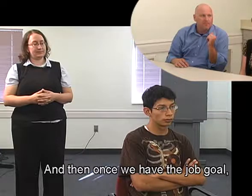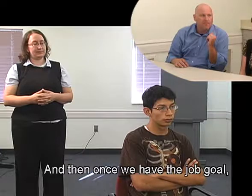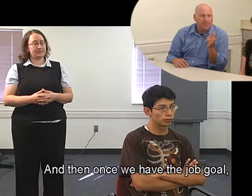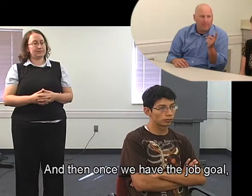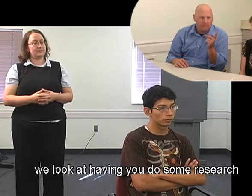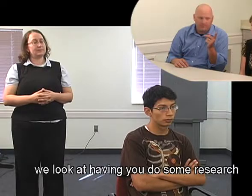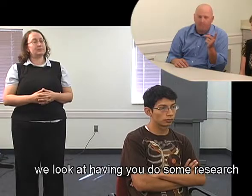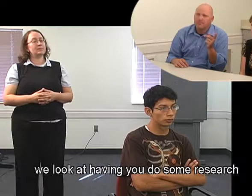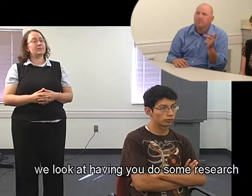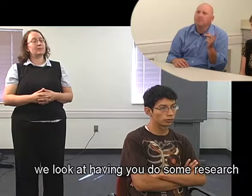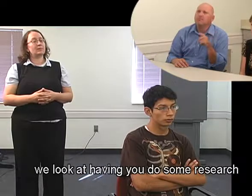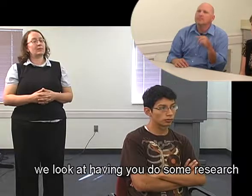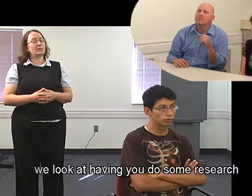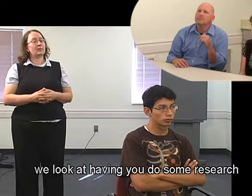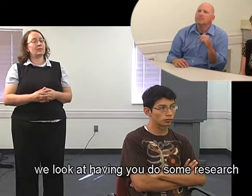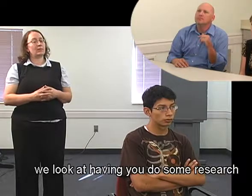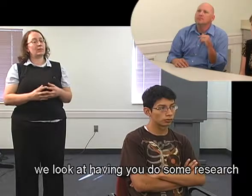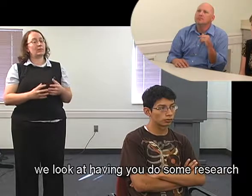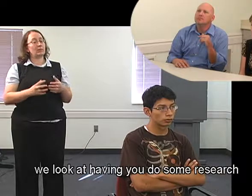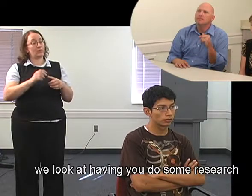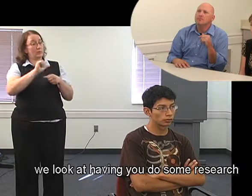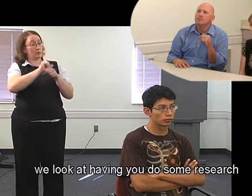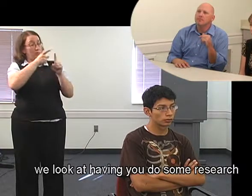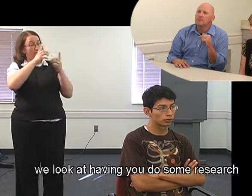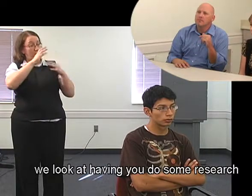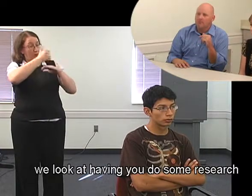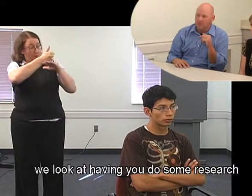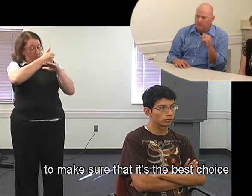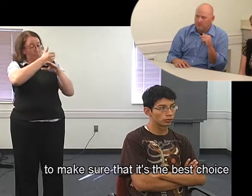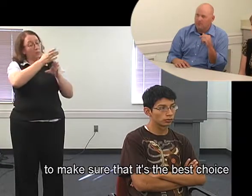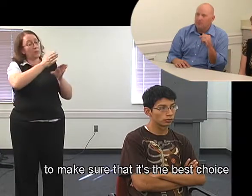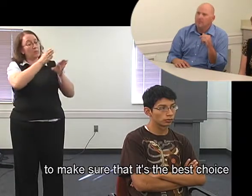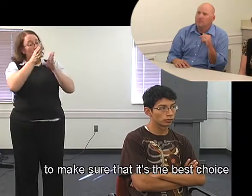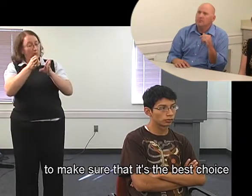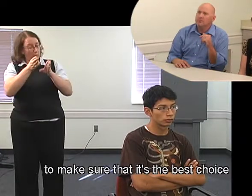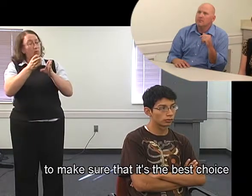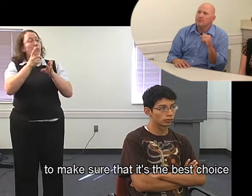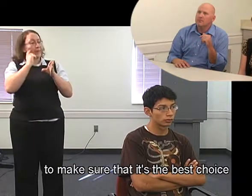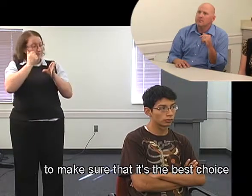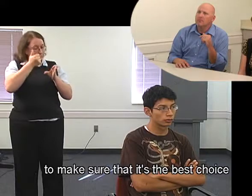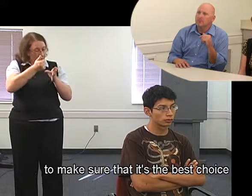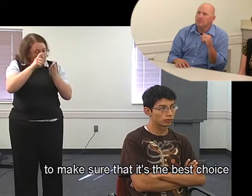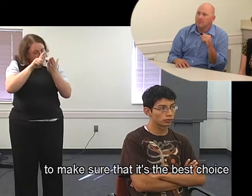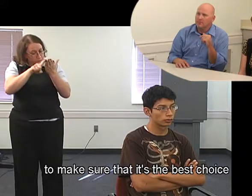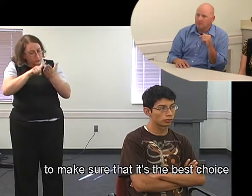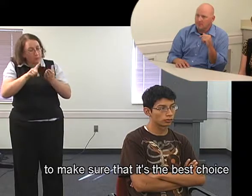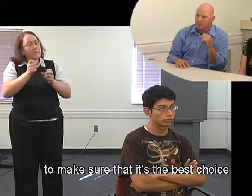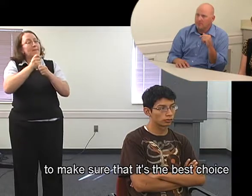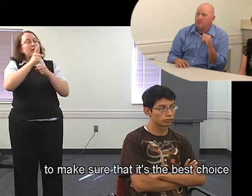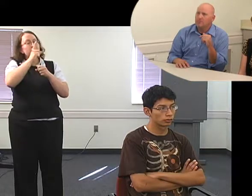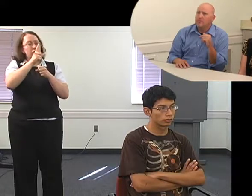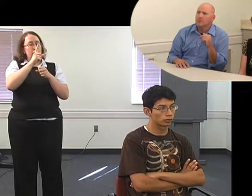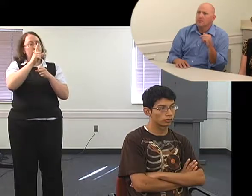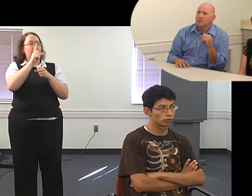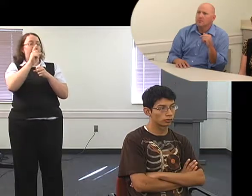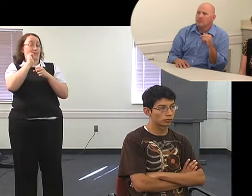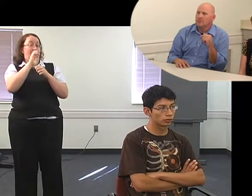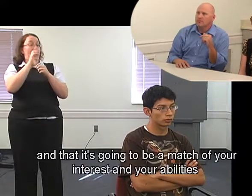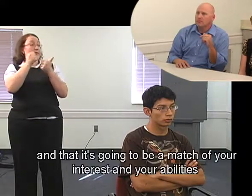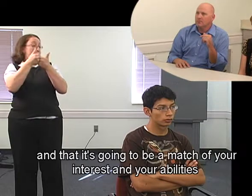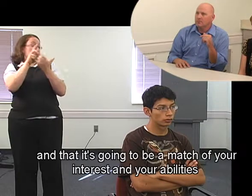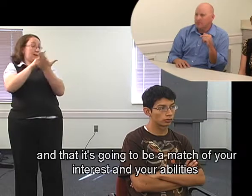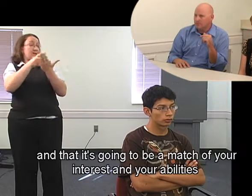And then once we have the job goal, we look at having you do some research to make sure that it's the best choice